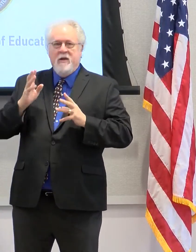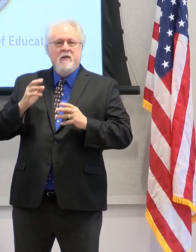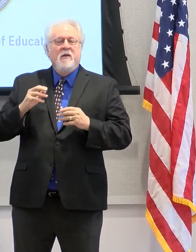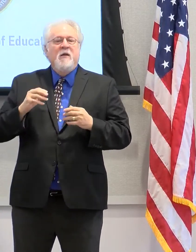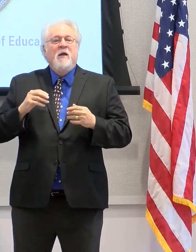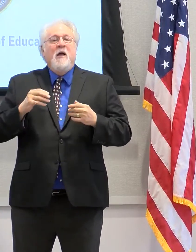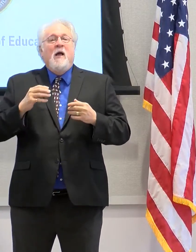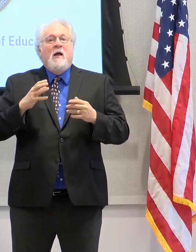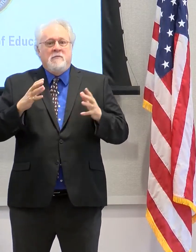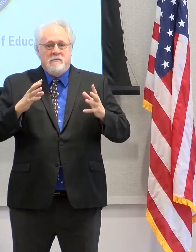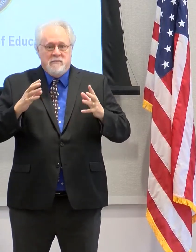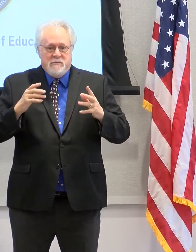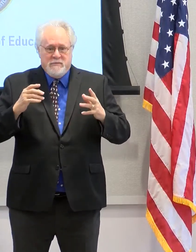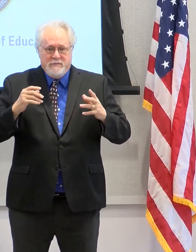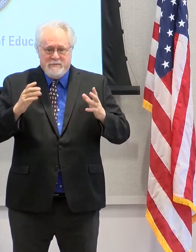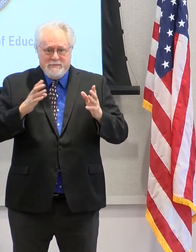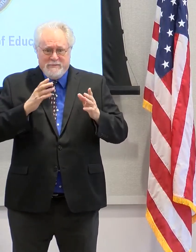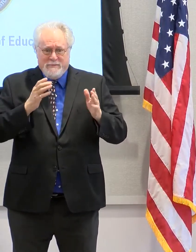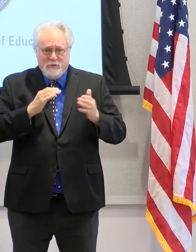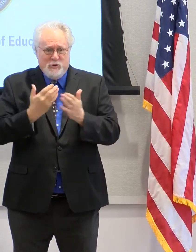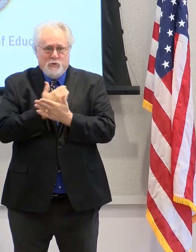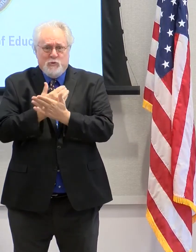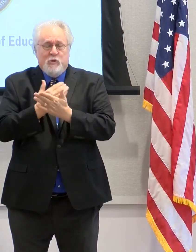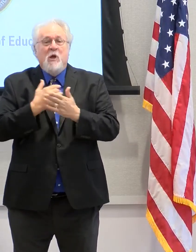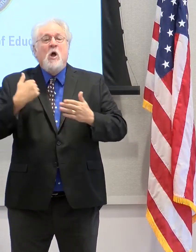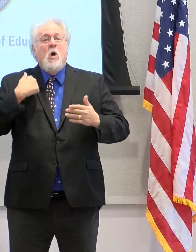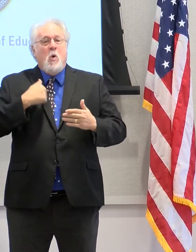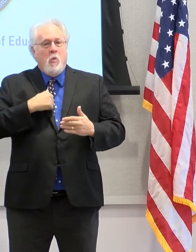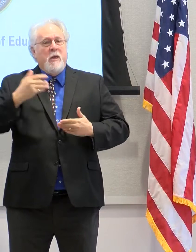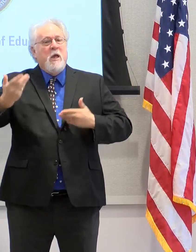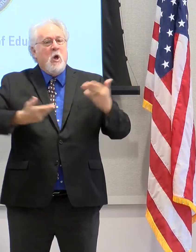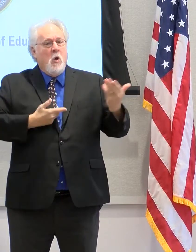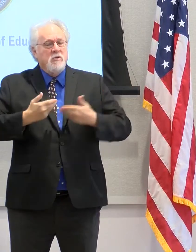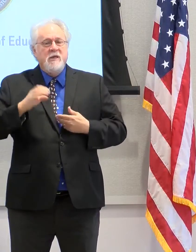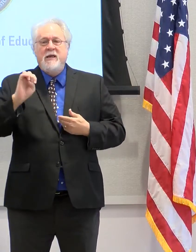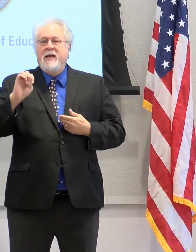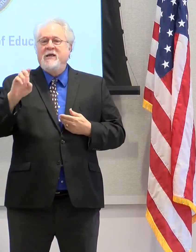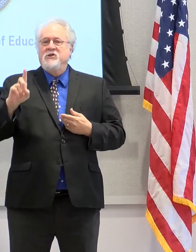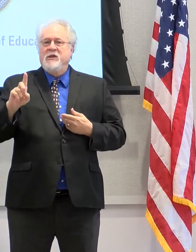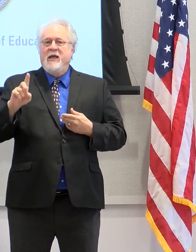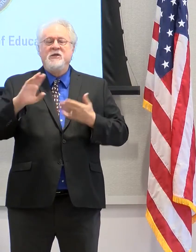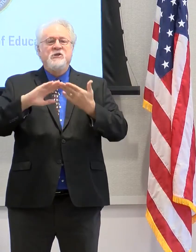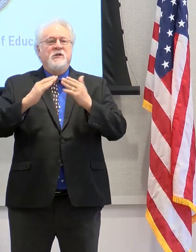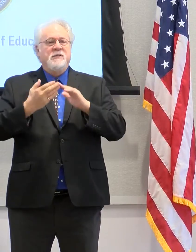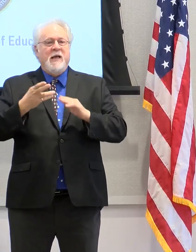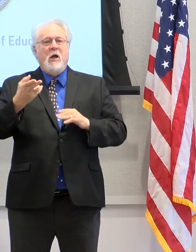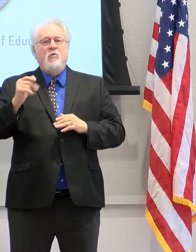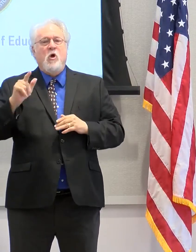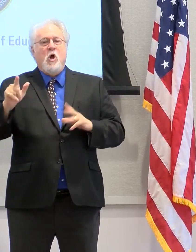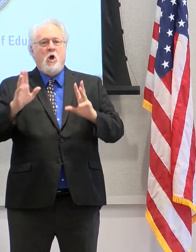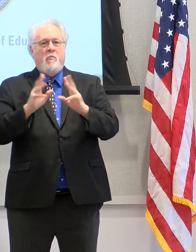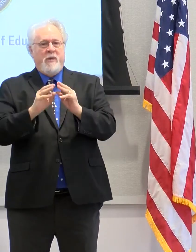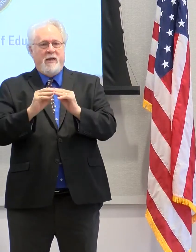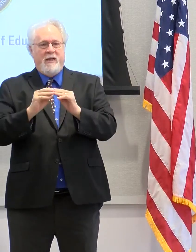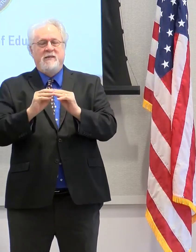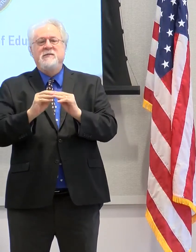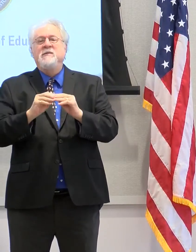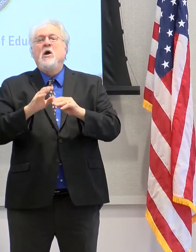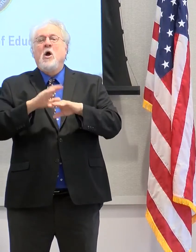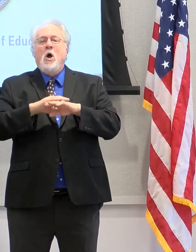and so with that, we hosted educational town hall meetings virtually,